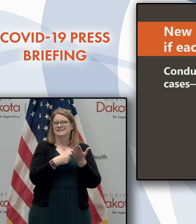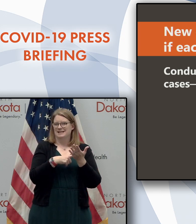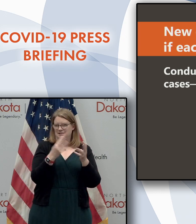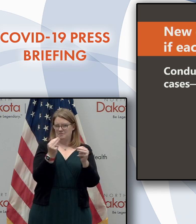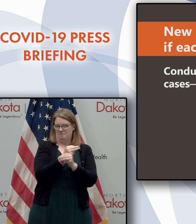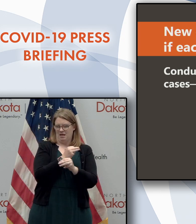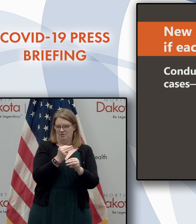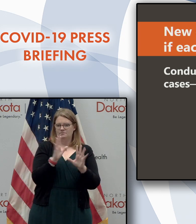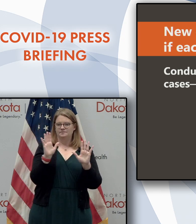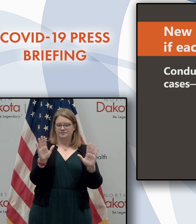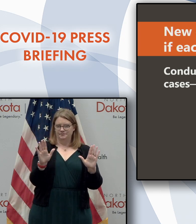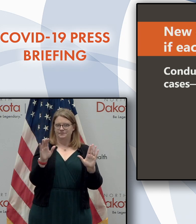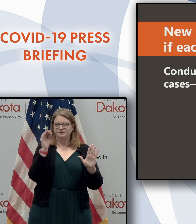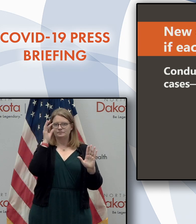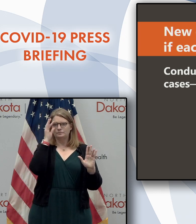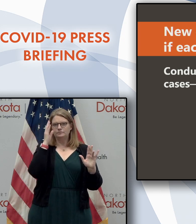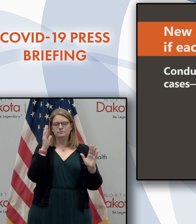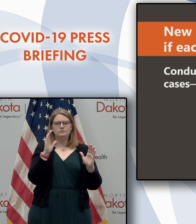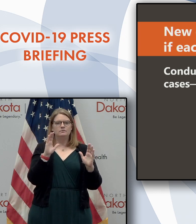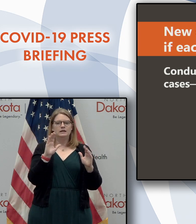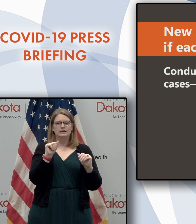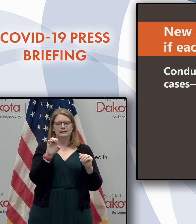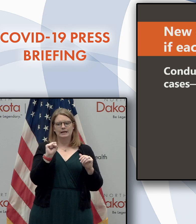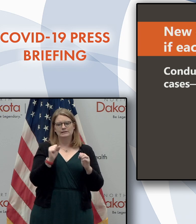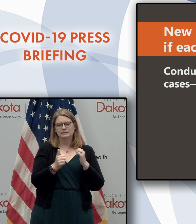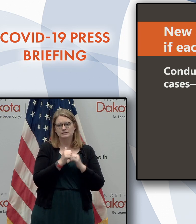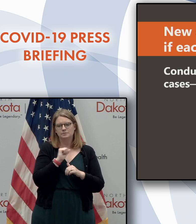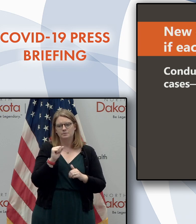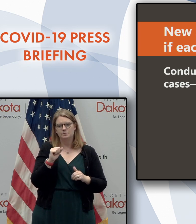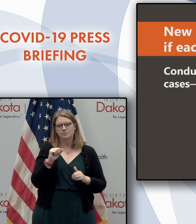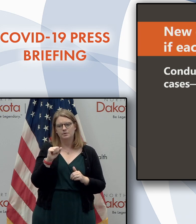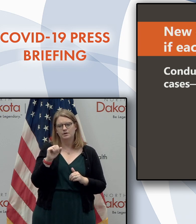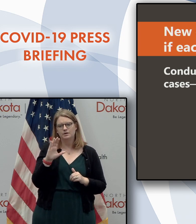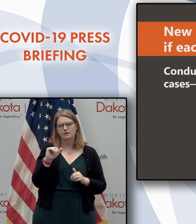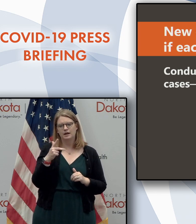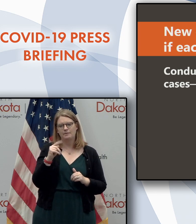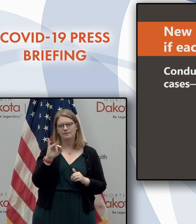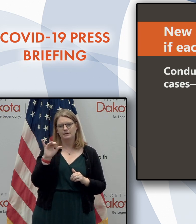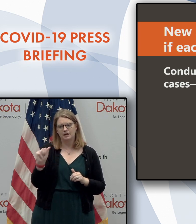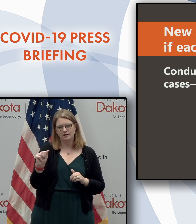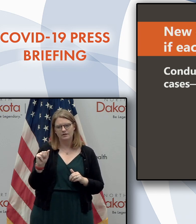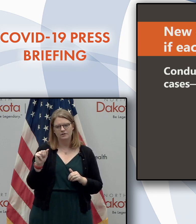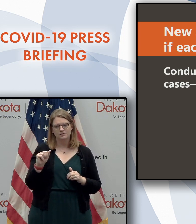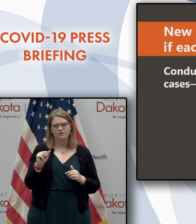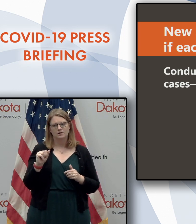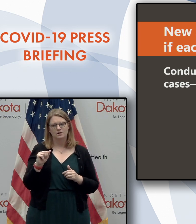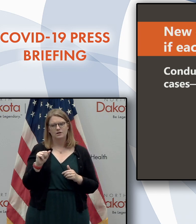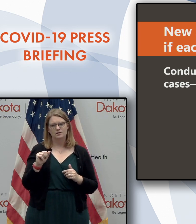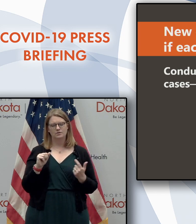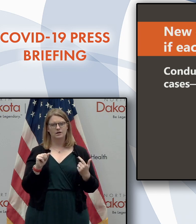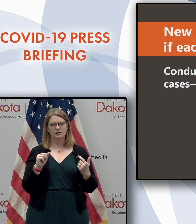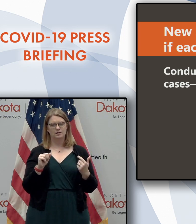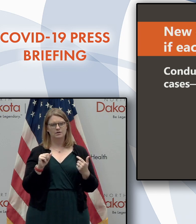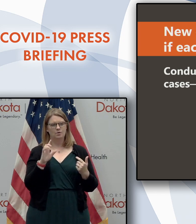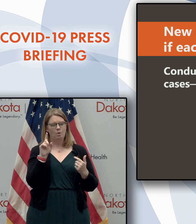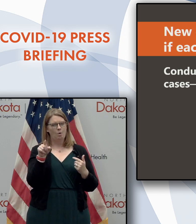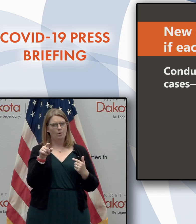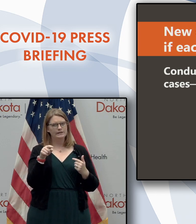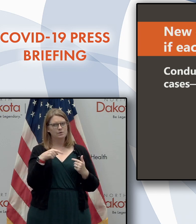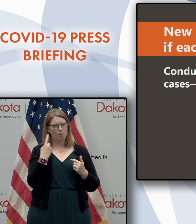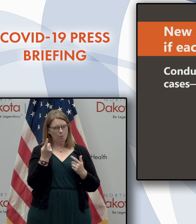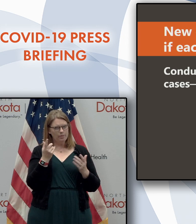that if you're going to compare cases per capita, and I mentioned this in response to a question last week, you can, it's only comparable